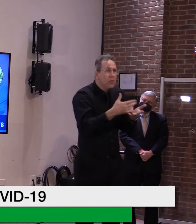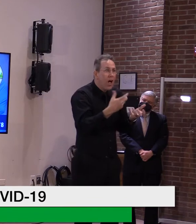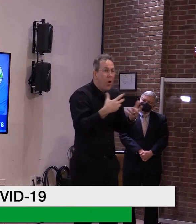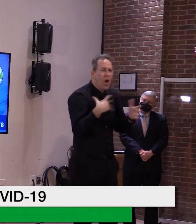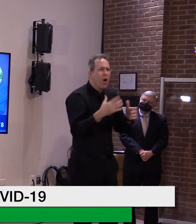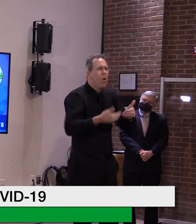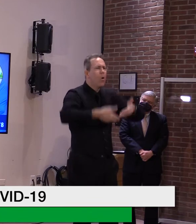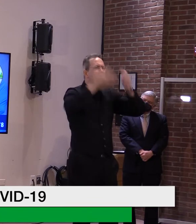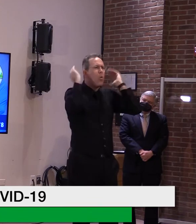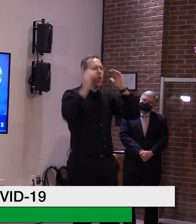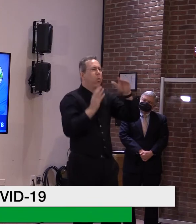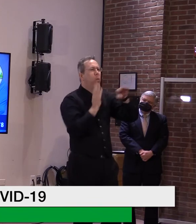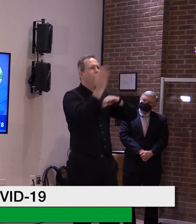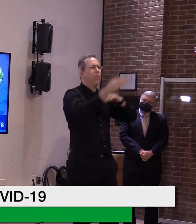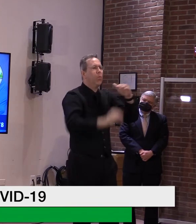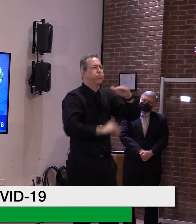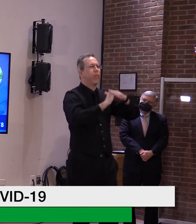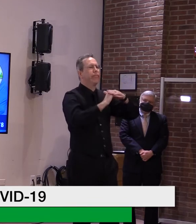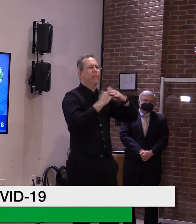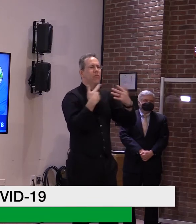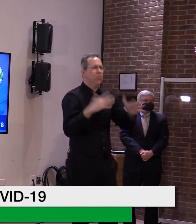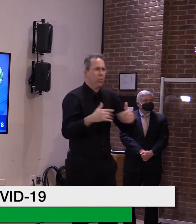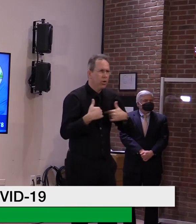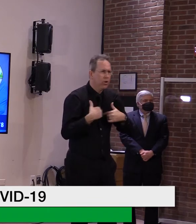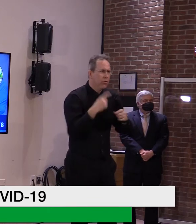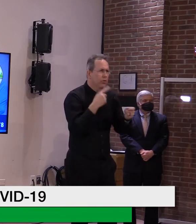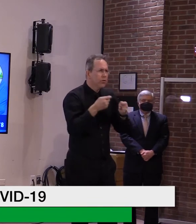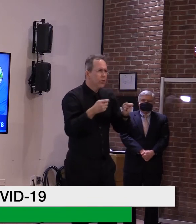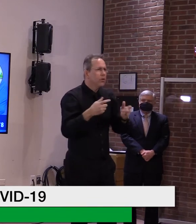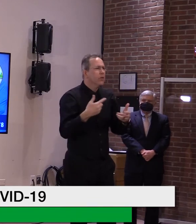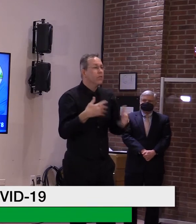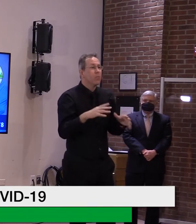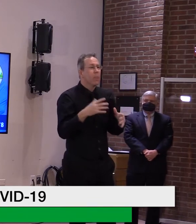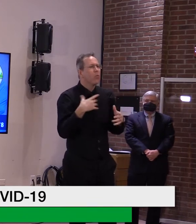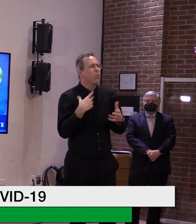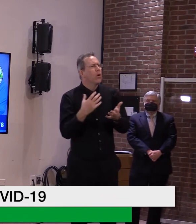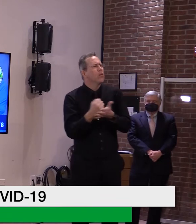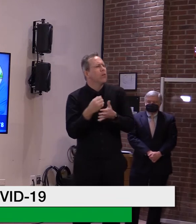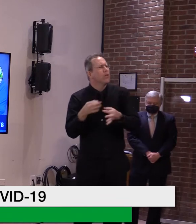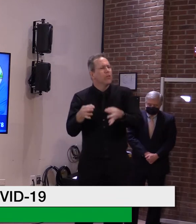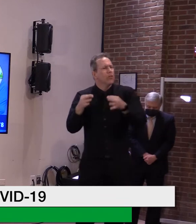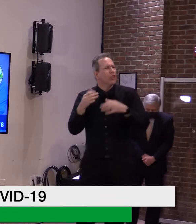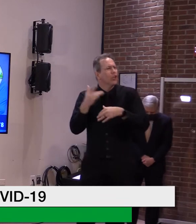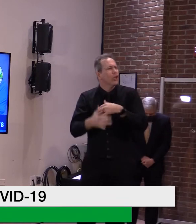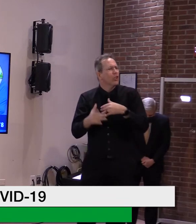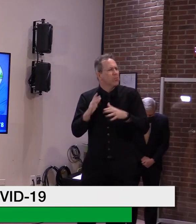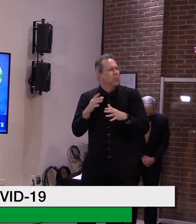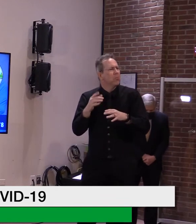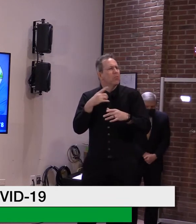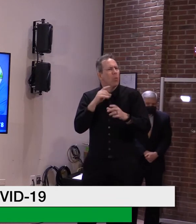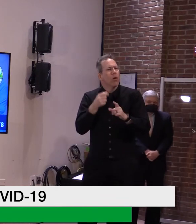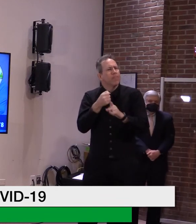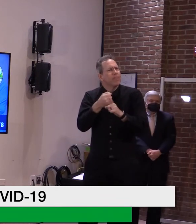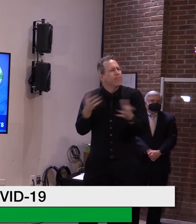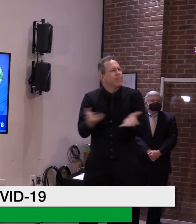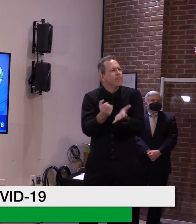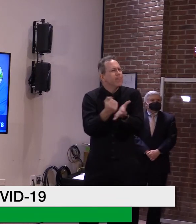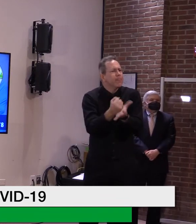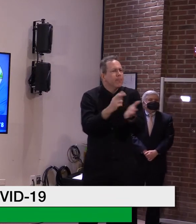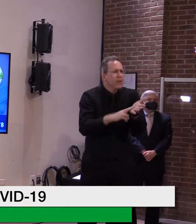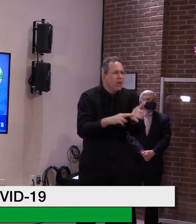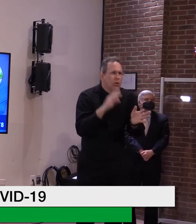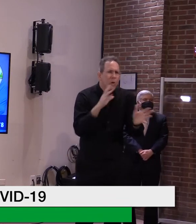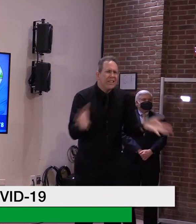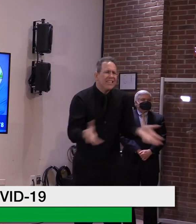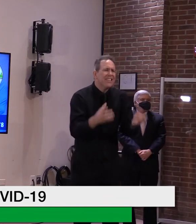is not going to impact us in any way because we'll continue to vaccinate those Vermonters